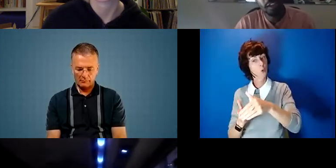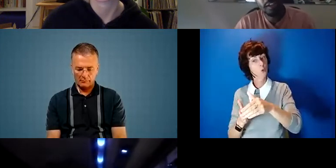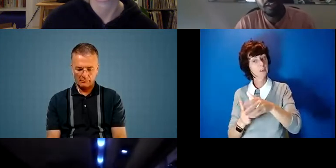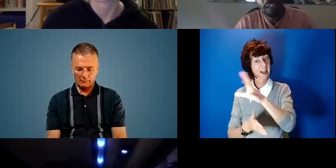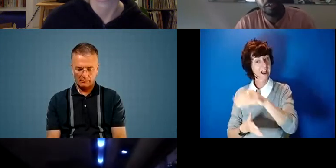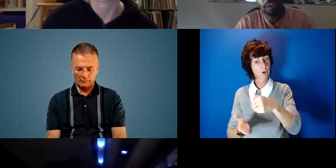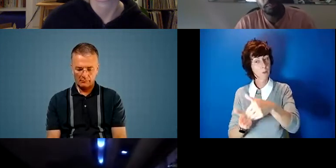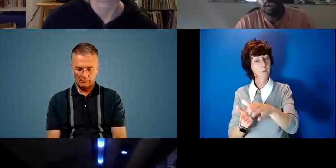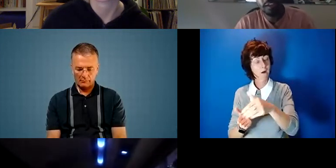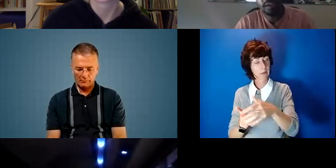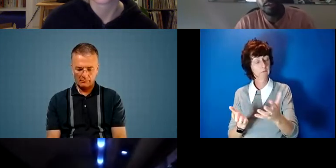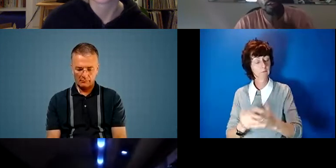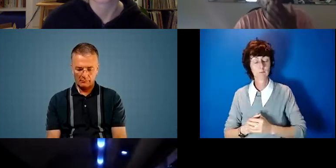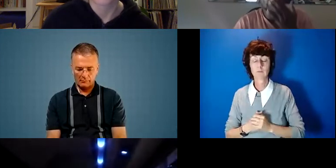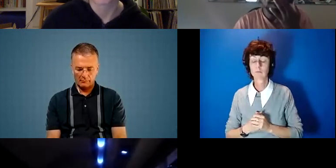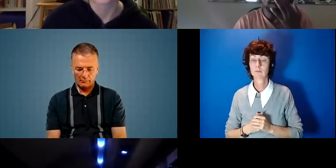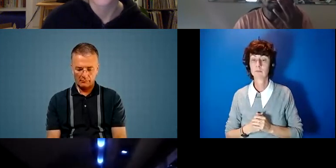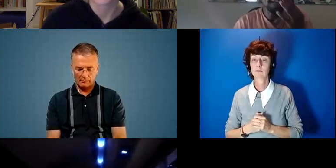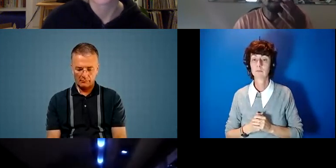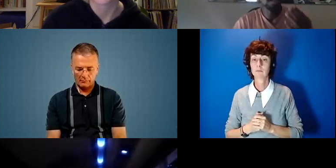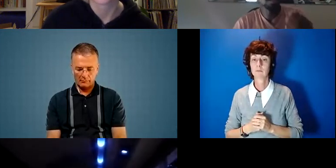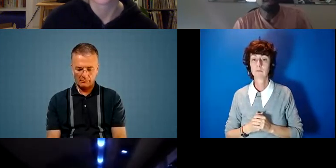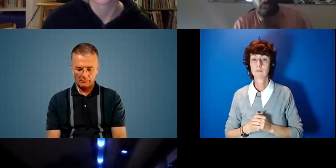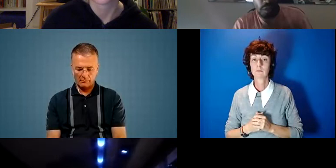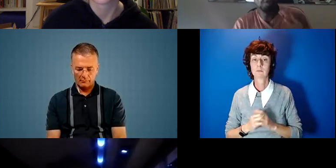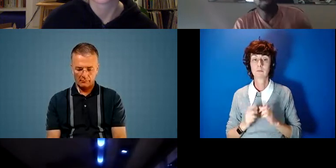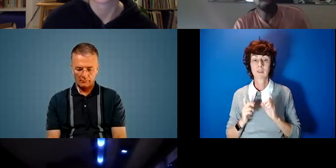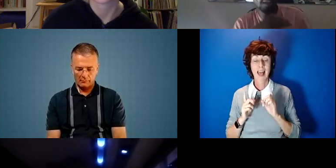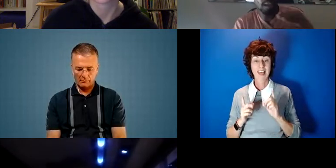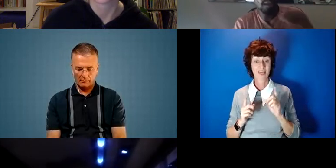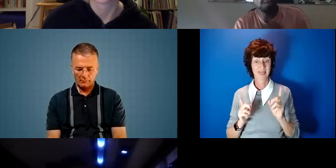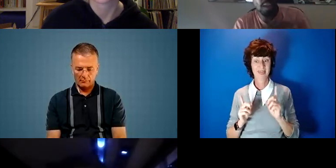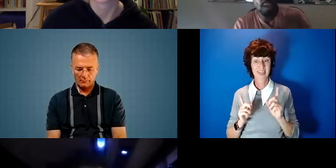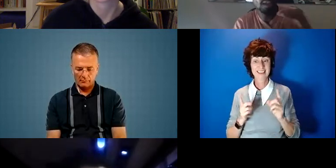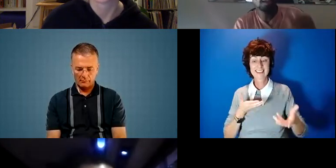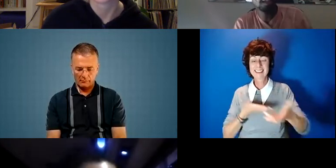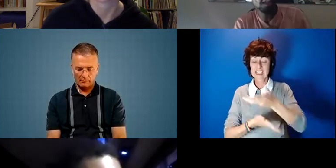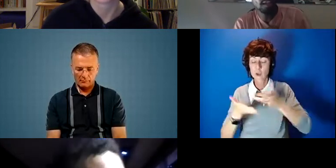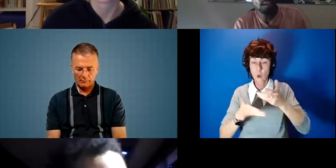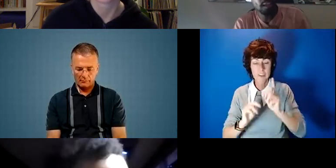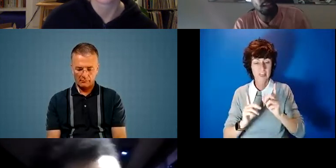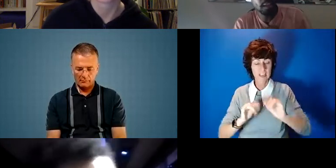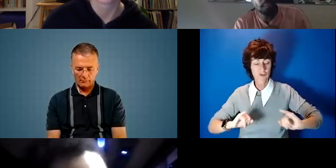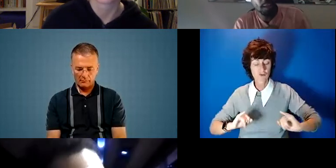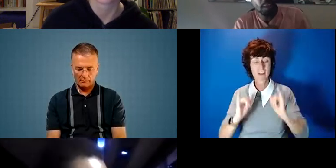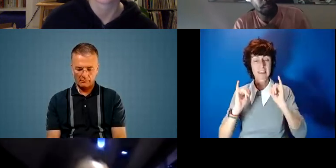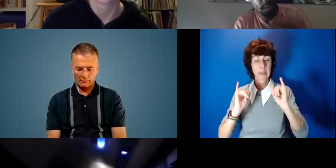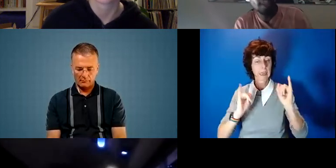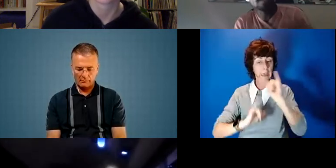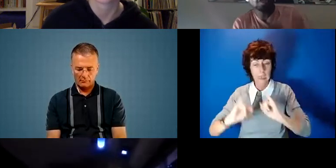markets in downtown markets, you know. And there's a there's a discourse, I think there's a critique and and and and